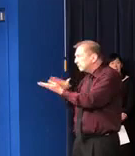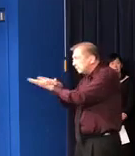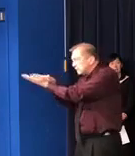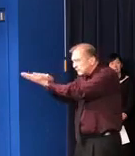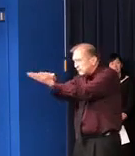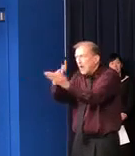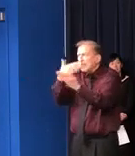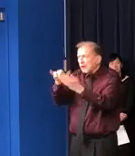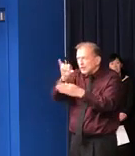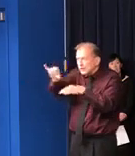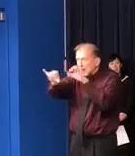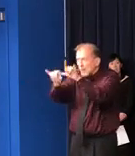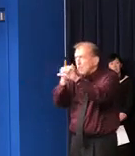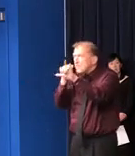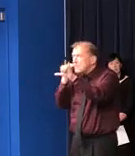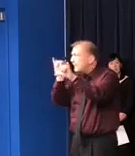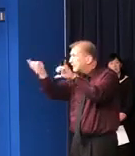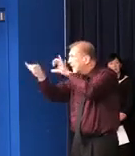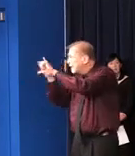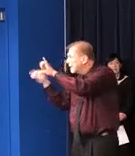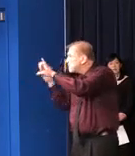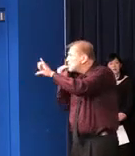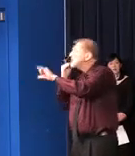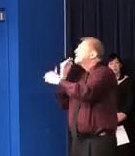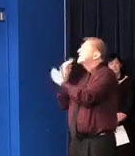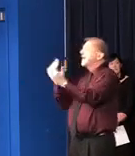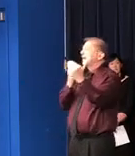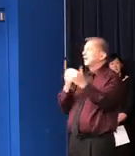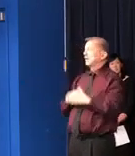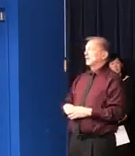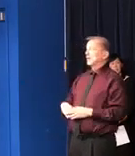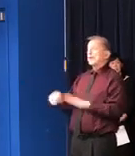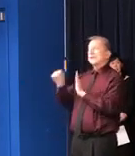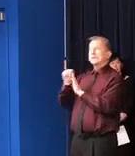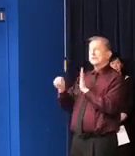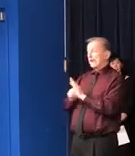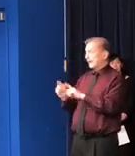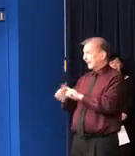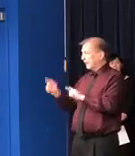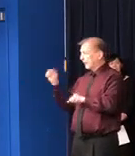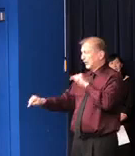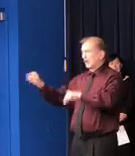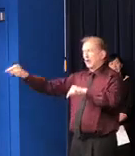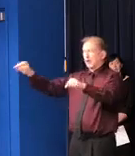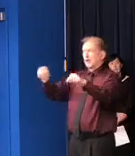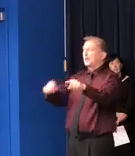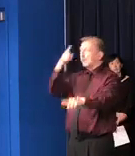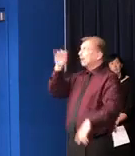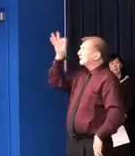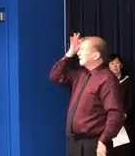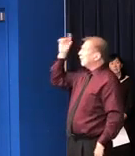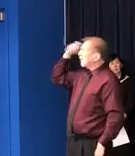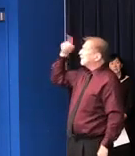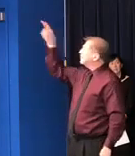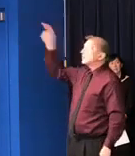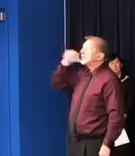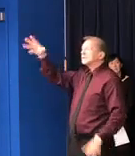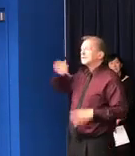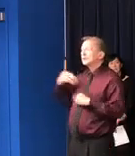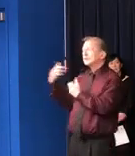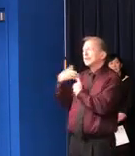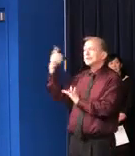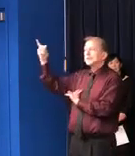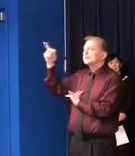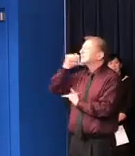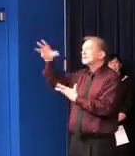would just say that the patchwork remains a patchwork as long as the federal government doesn't step up and recognize that this is a